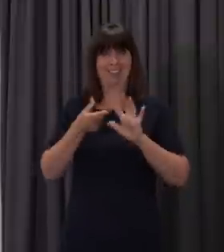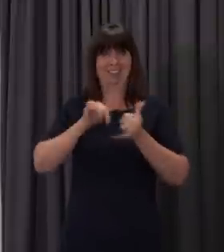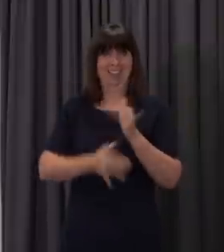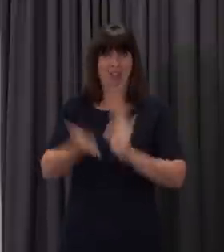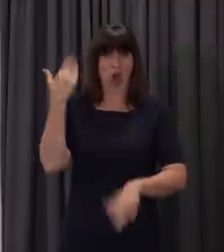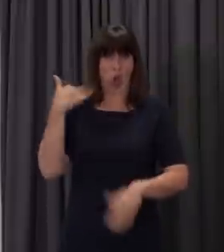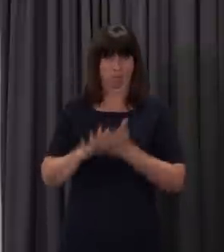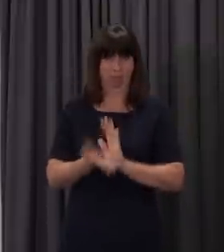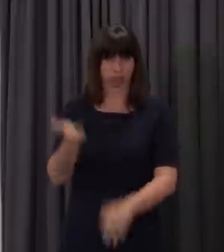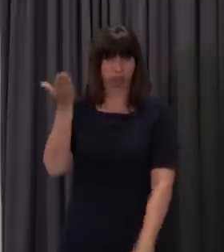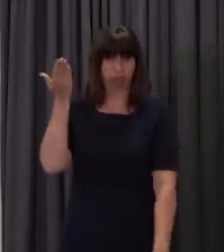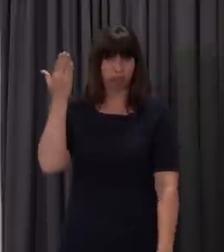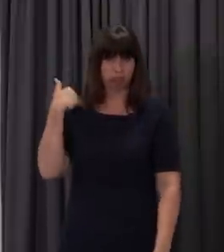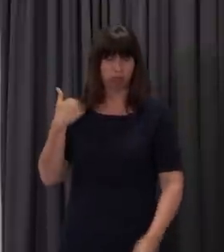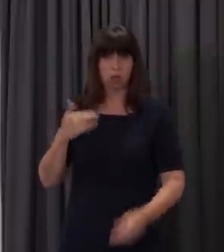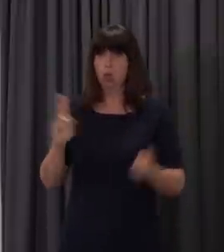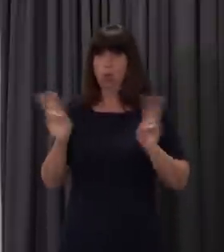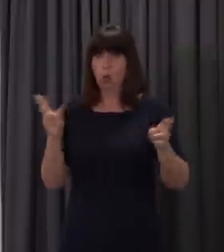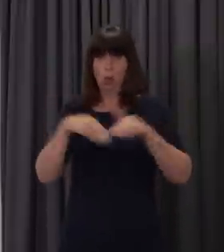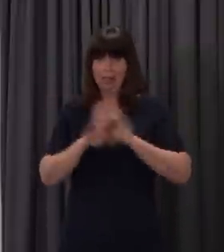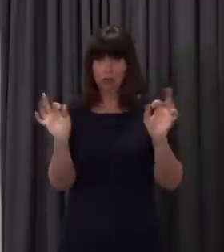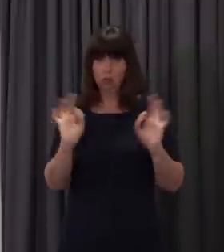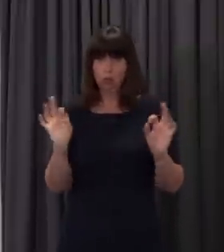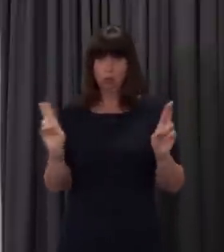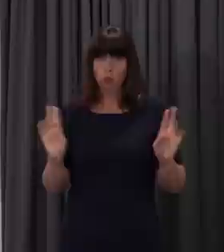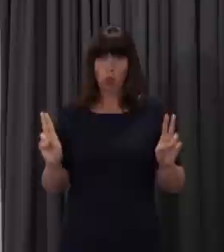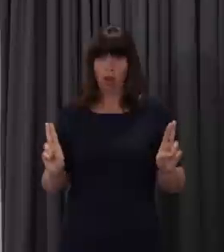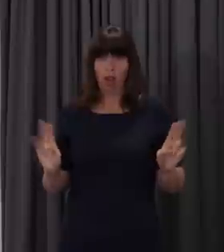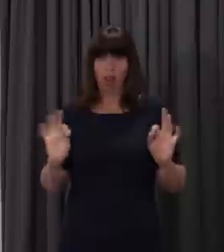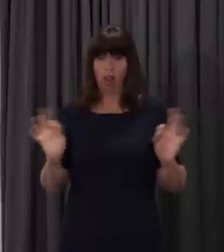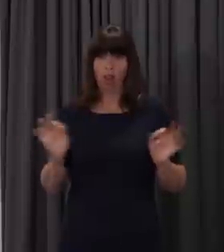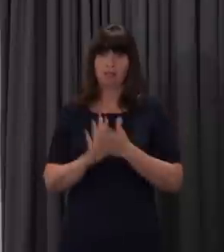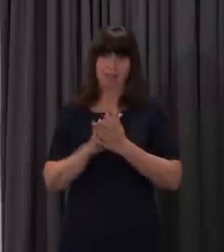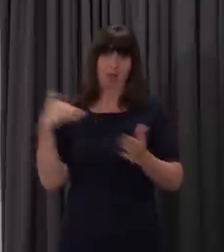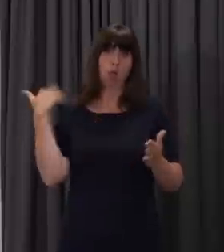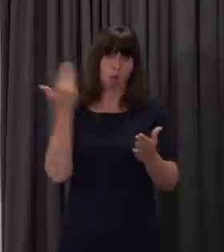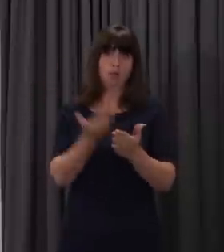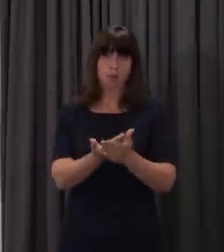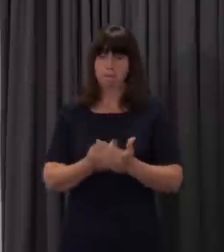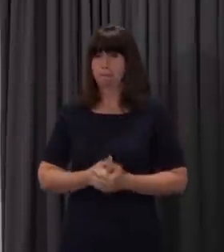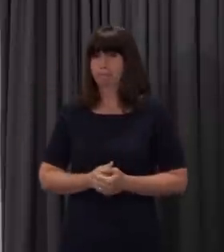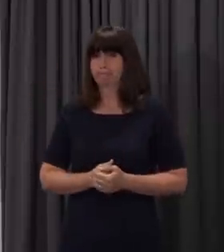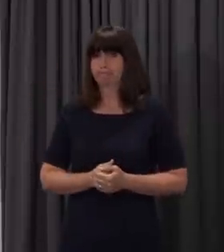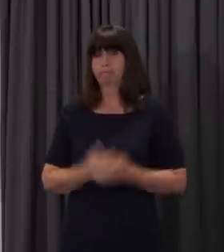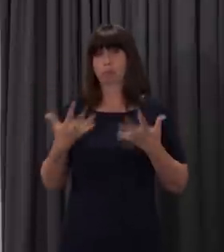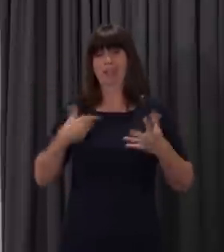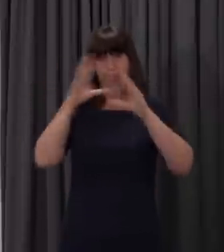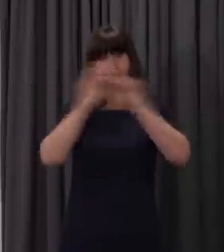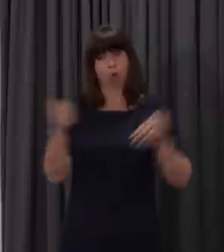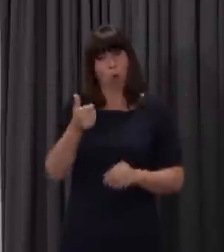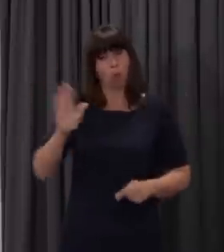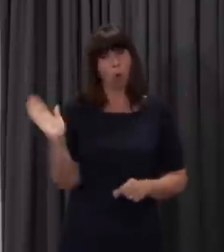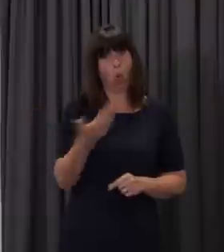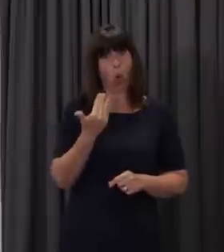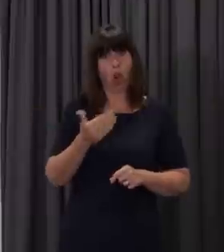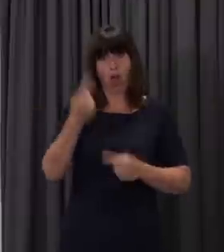long time out of the classroom. Today, I can announce that almost all learners in Wales